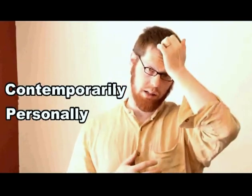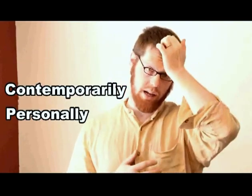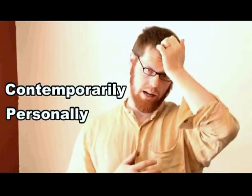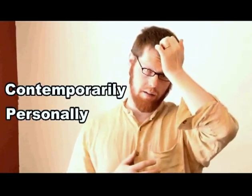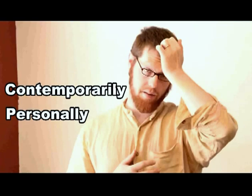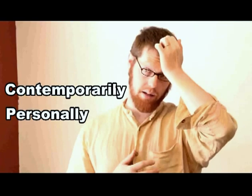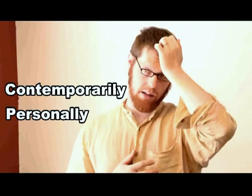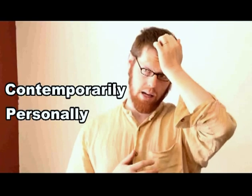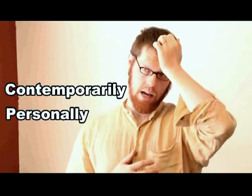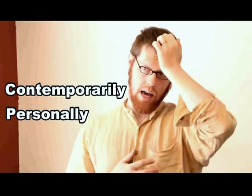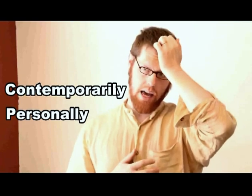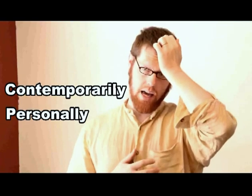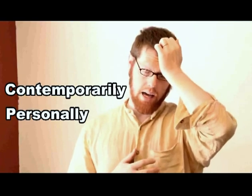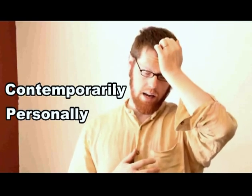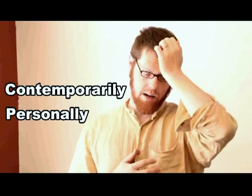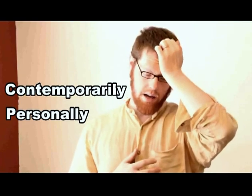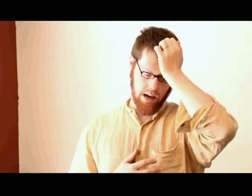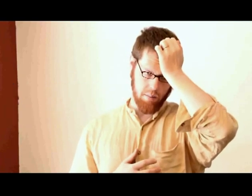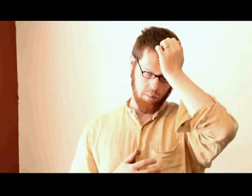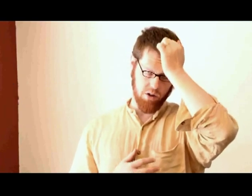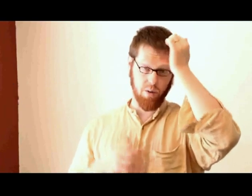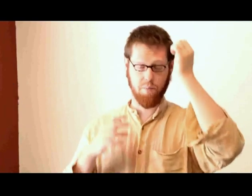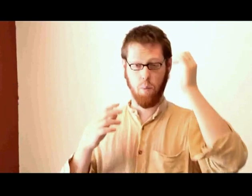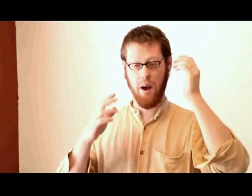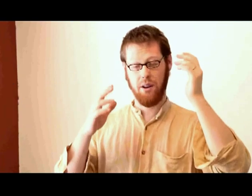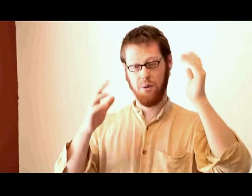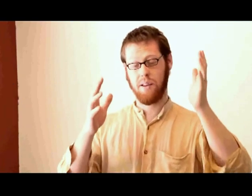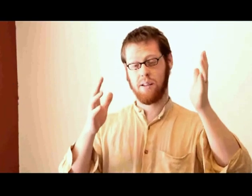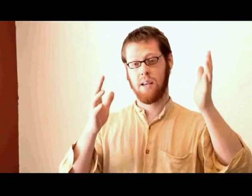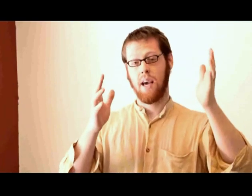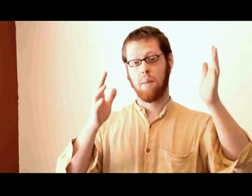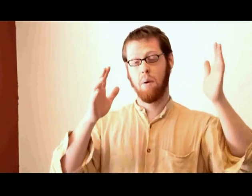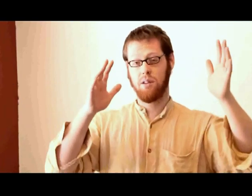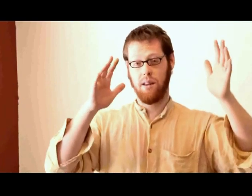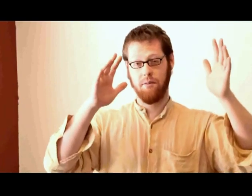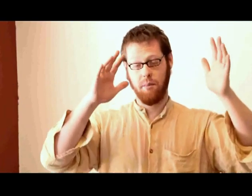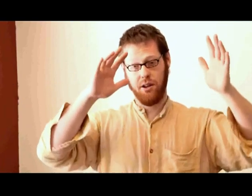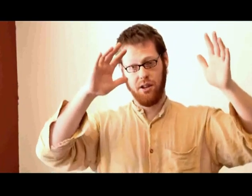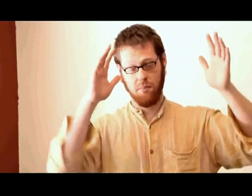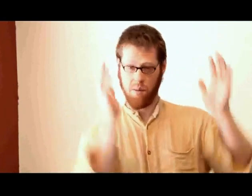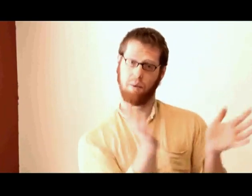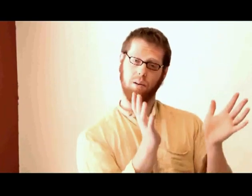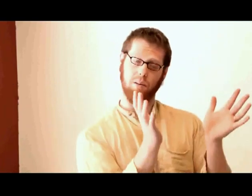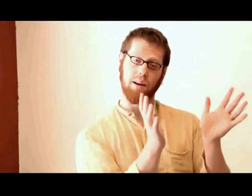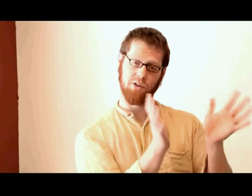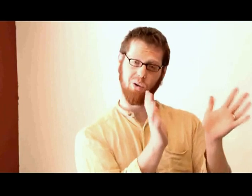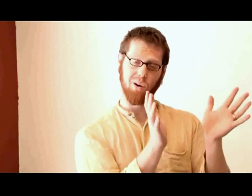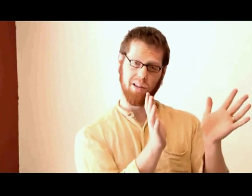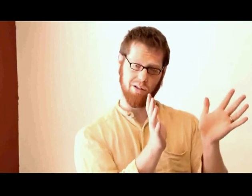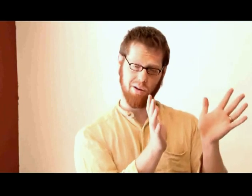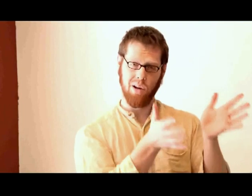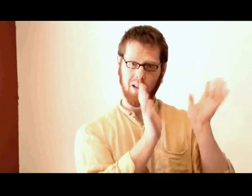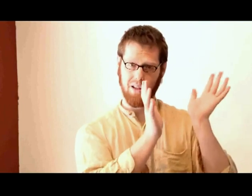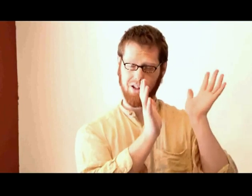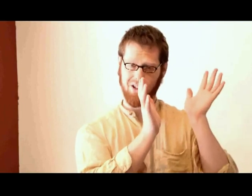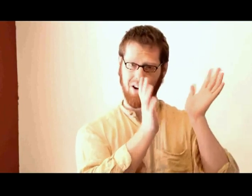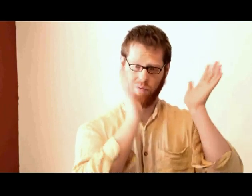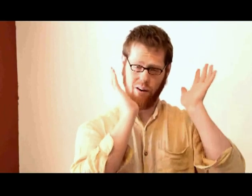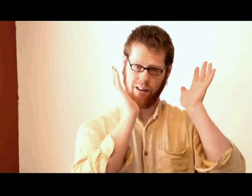Society of Friends? And so the way to do this, and most of the information has been the bulk around historically, so we'll just start right